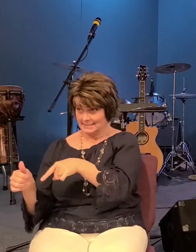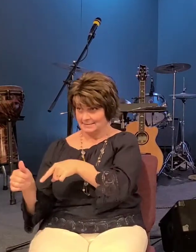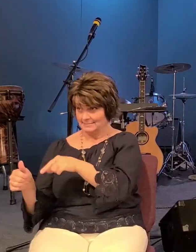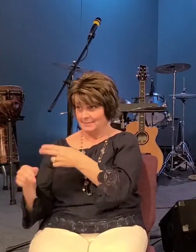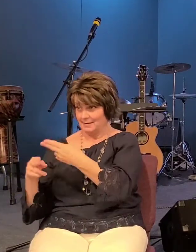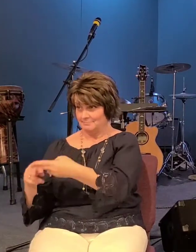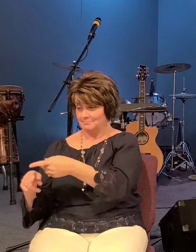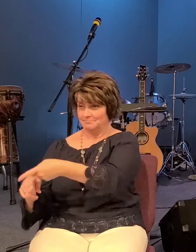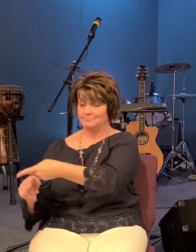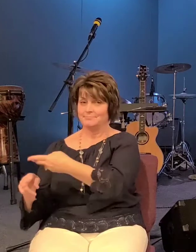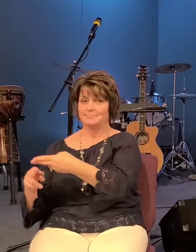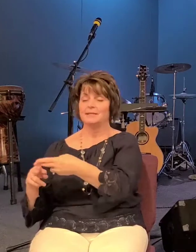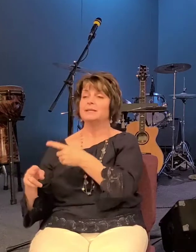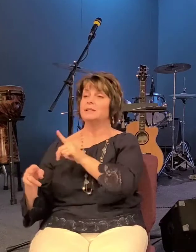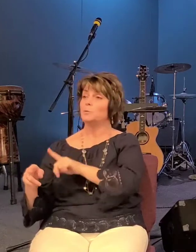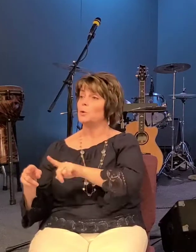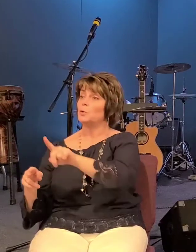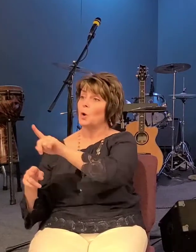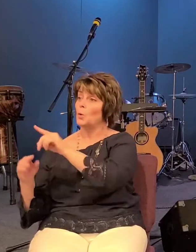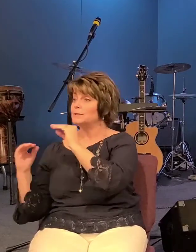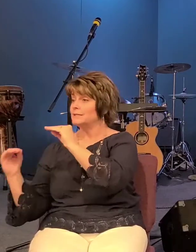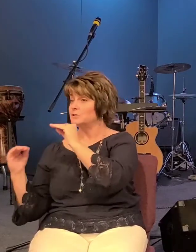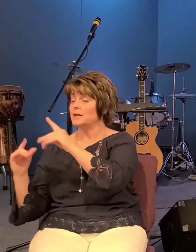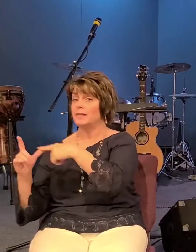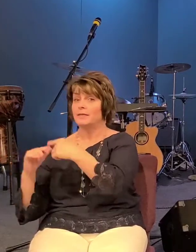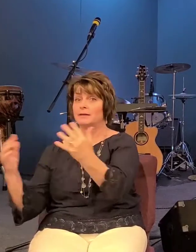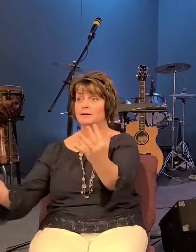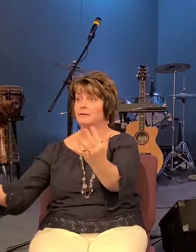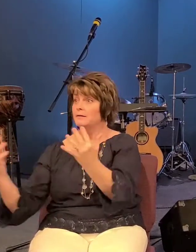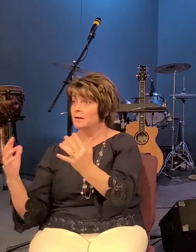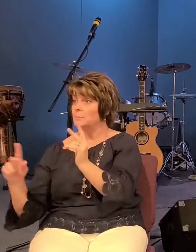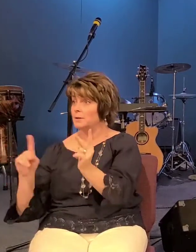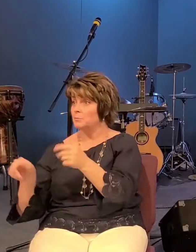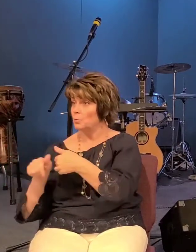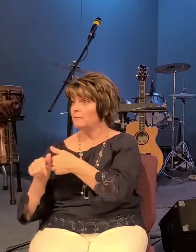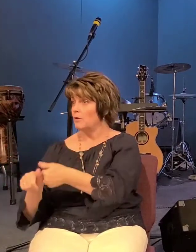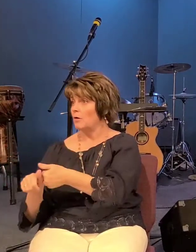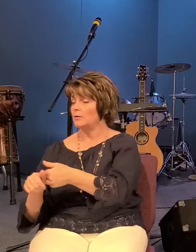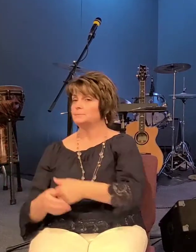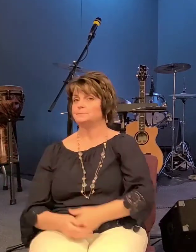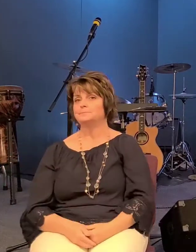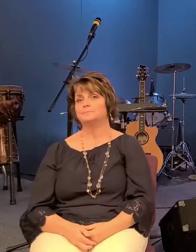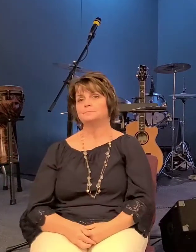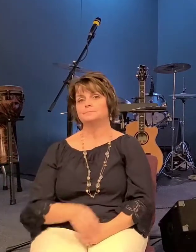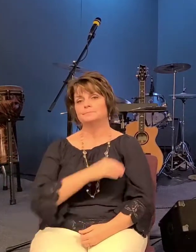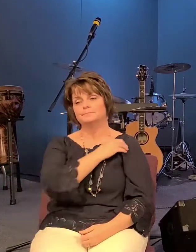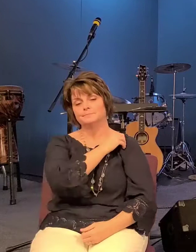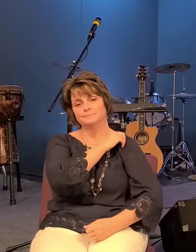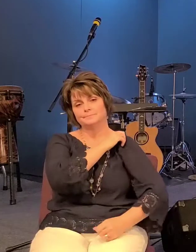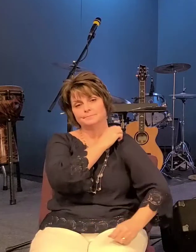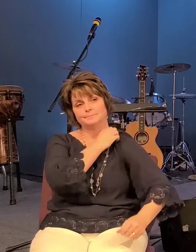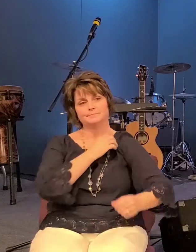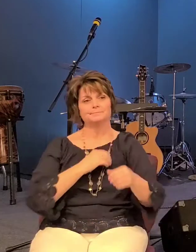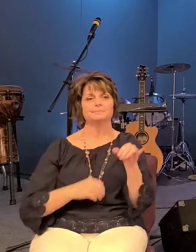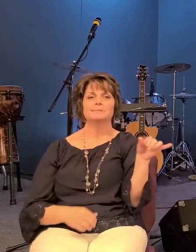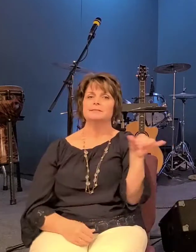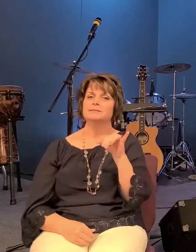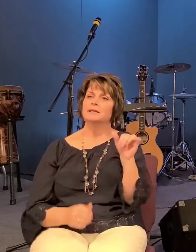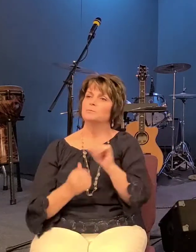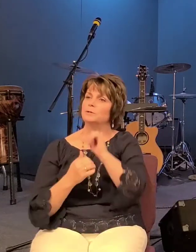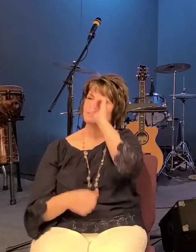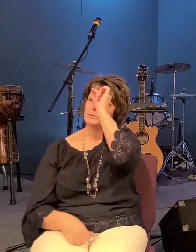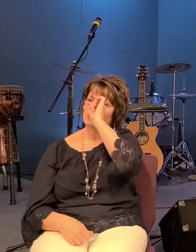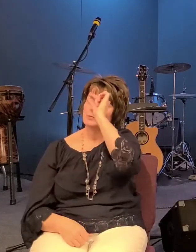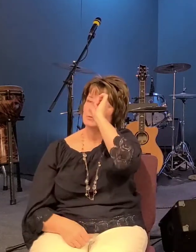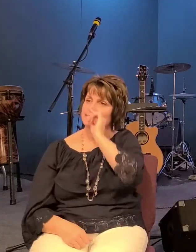and then he would gain a following this was something like the teachers that the sophists of the greek history